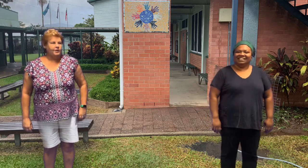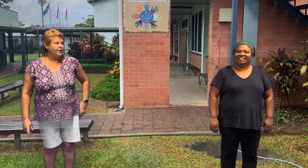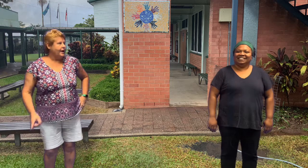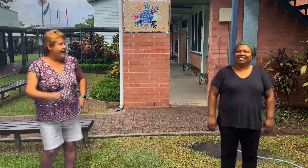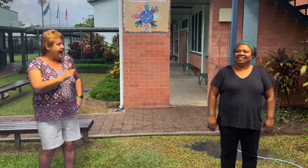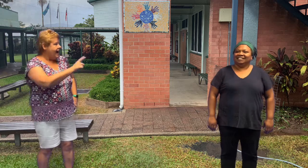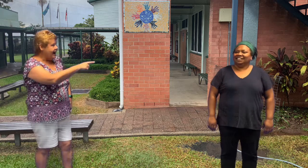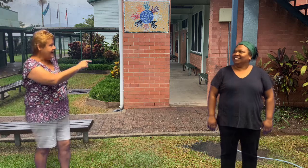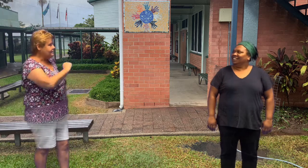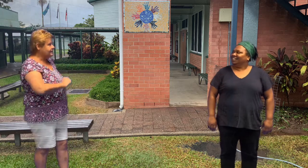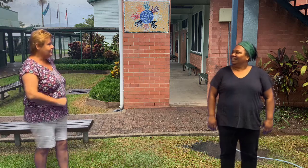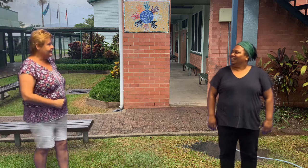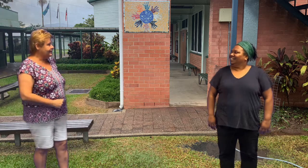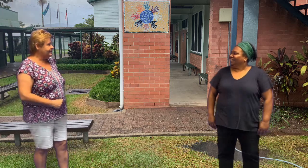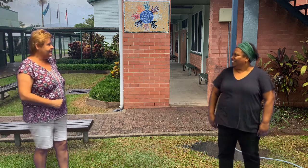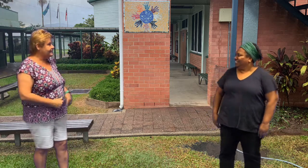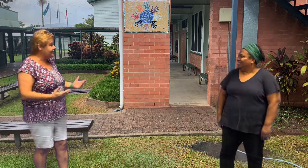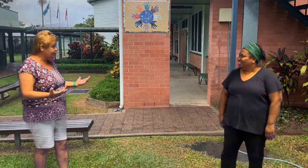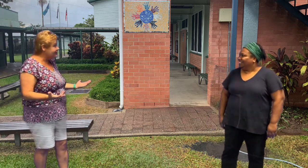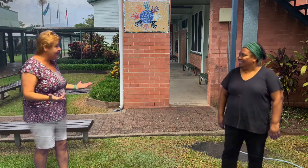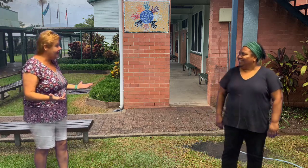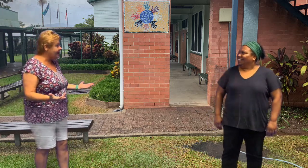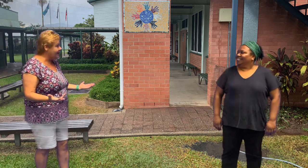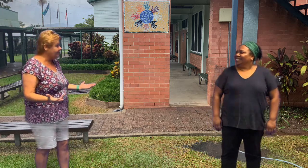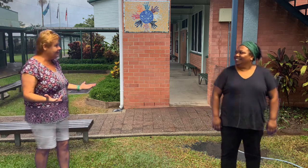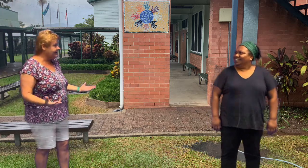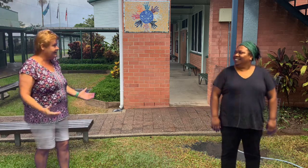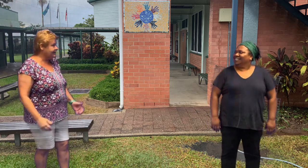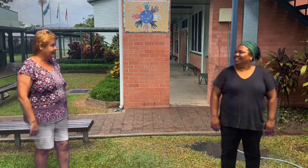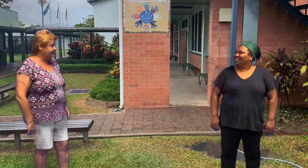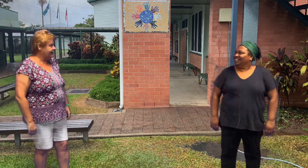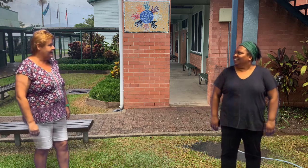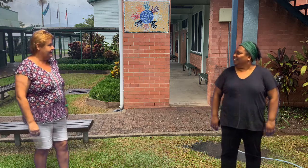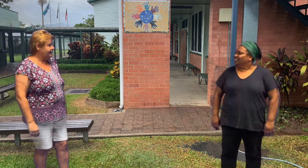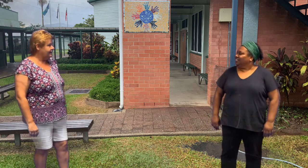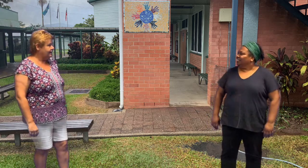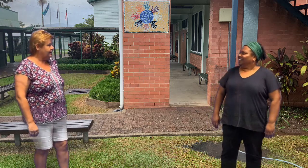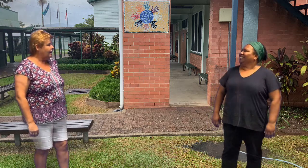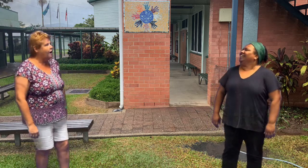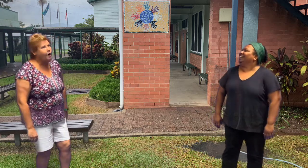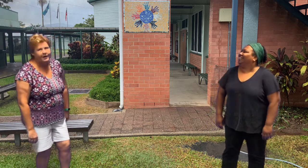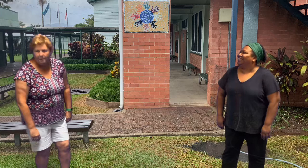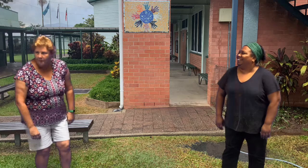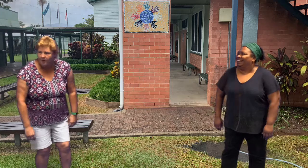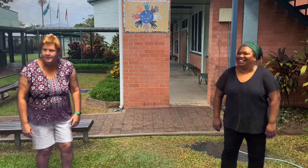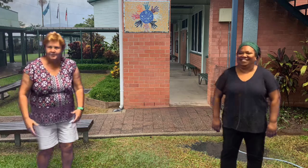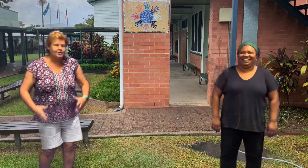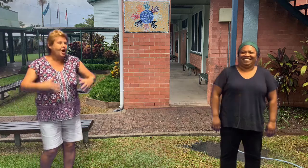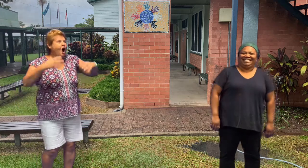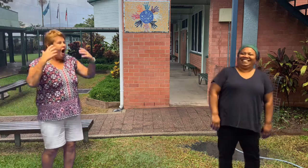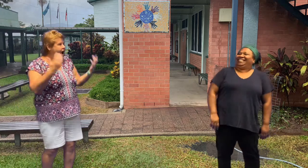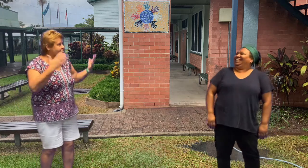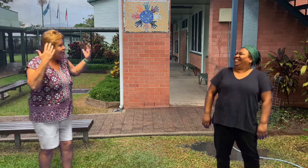you. Hey Miss Trish. Did you see that game on Saturday? No. Oh come on Miss Trish. I thought